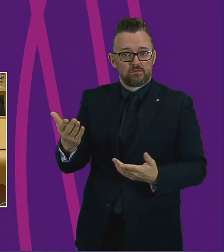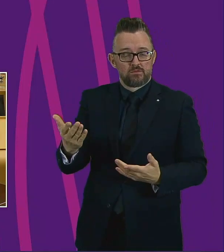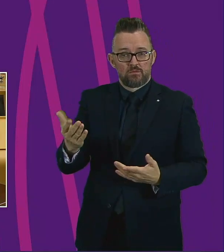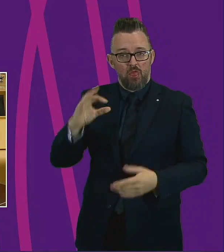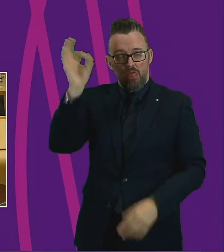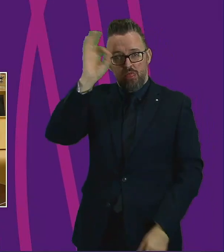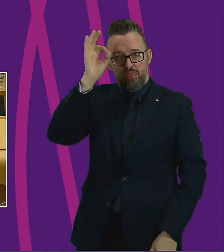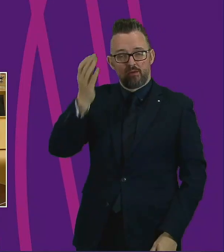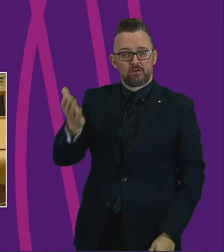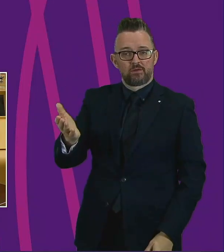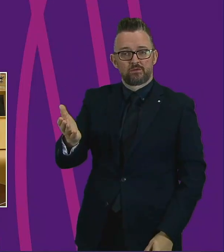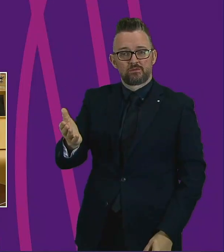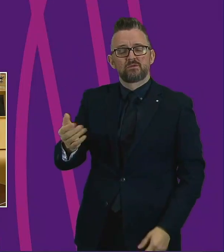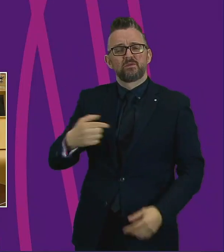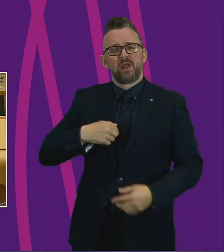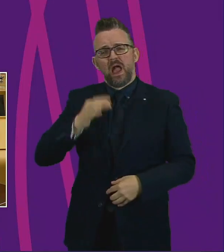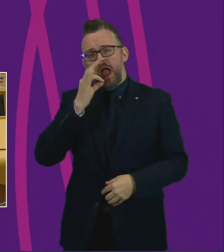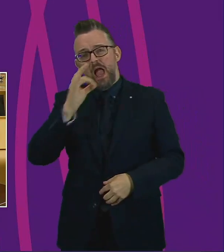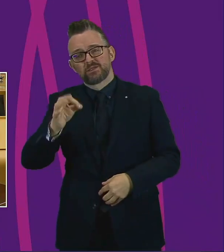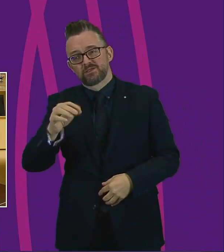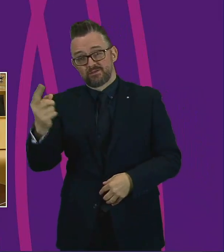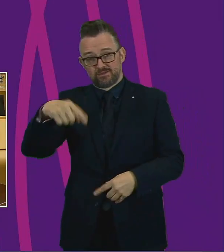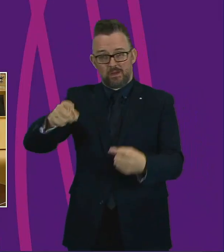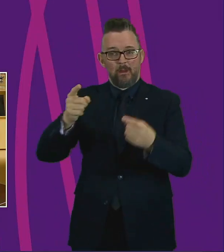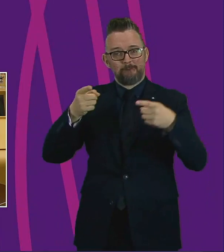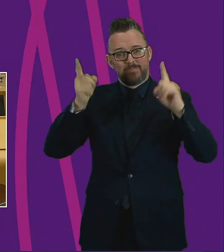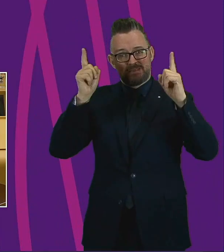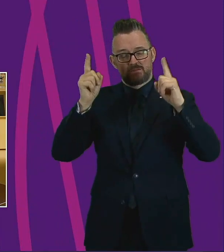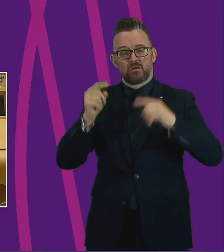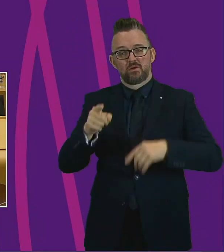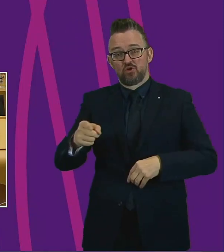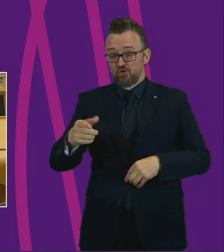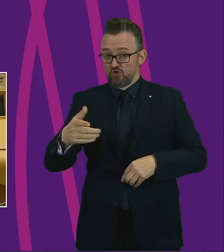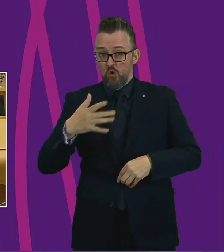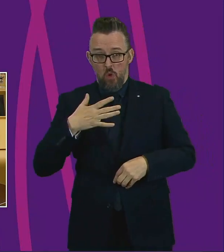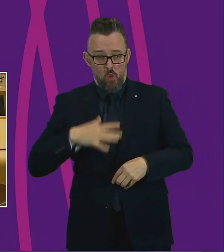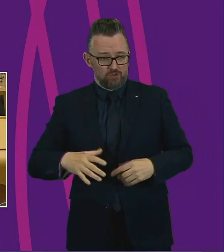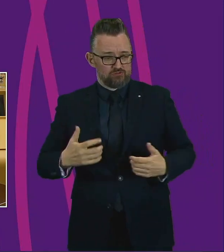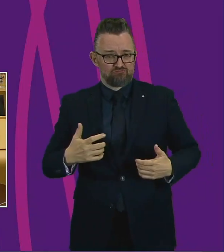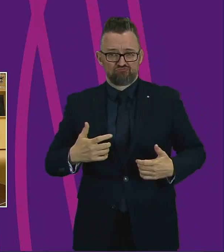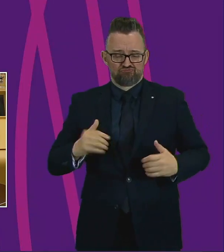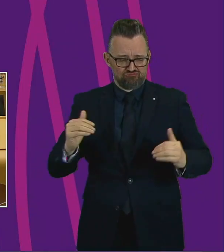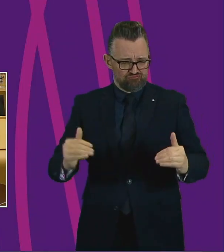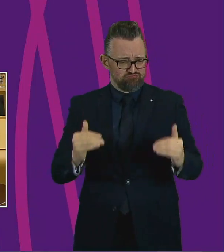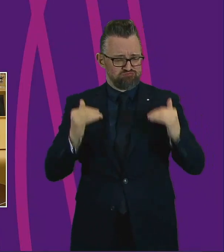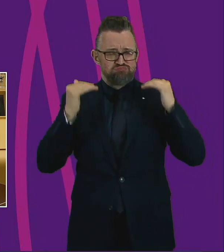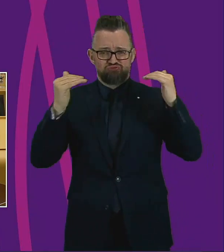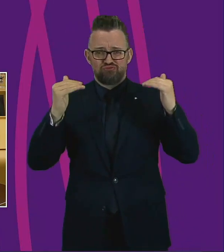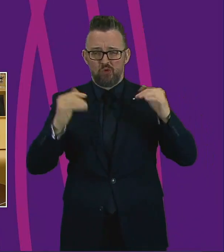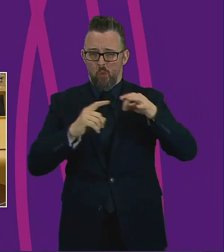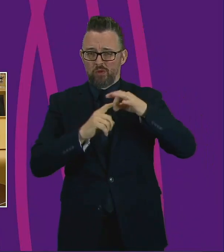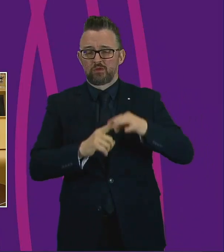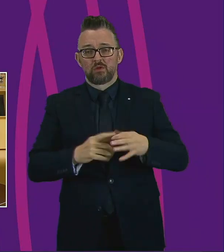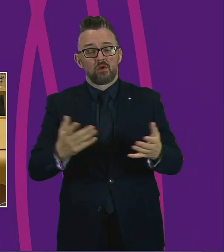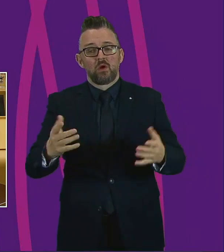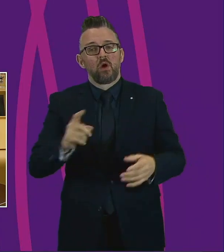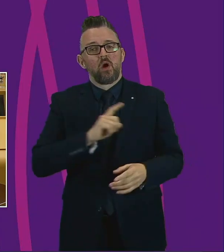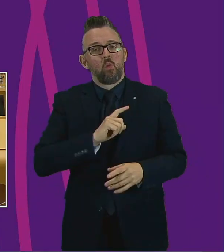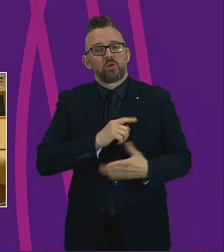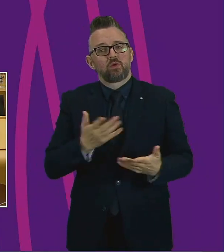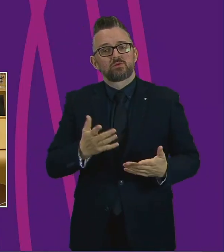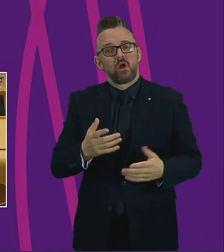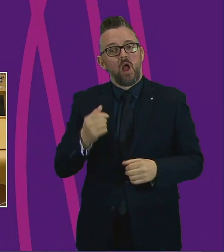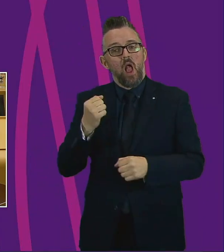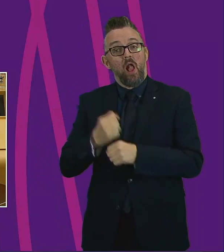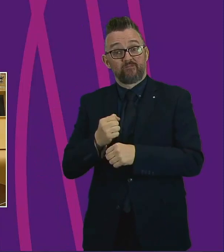with them? What I ask Ministers, if you're really serious about getting bold about this and being radical, why can't the government seek to